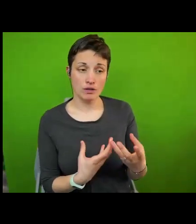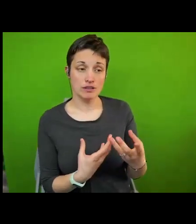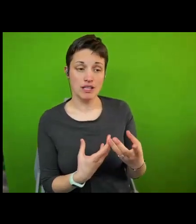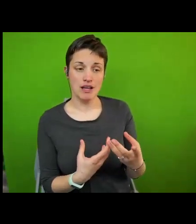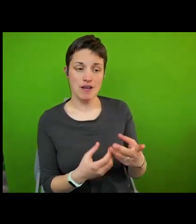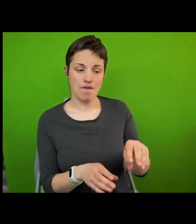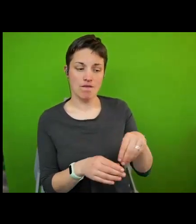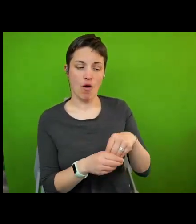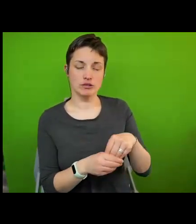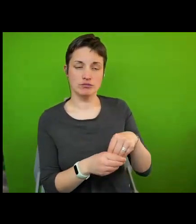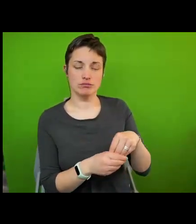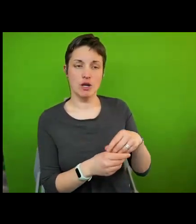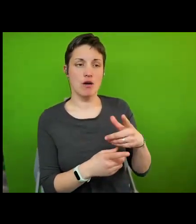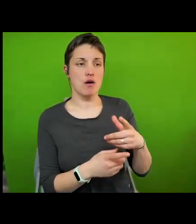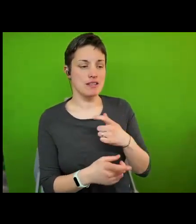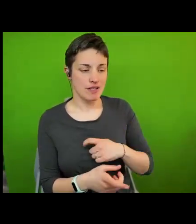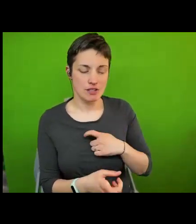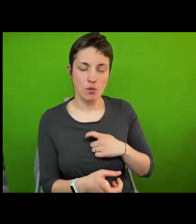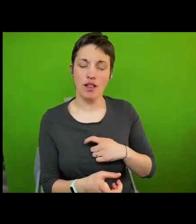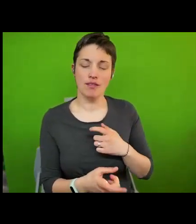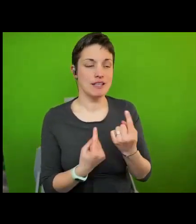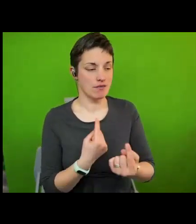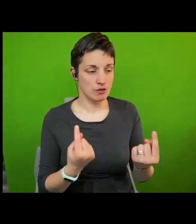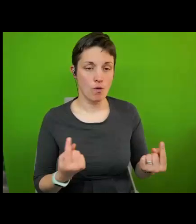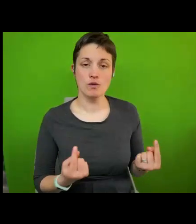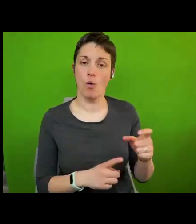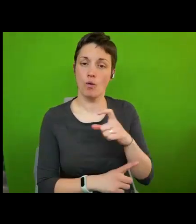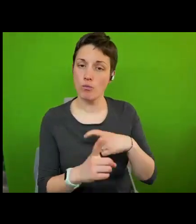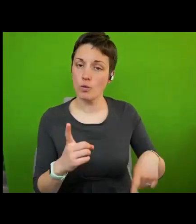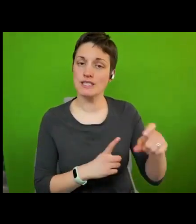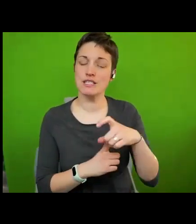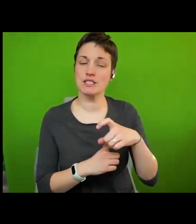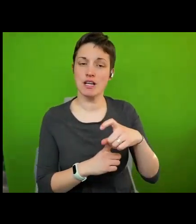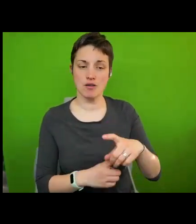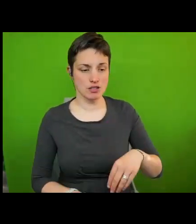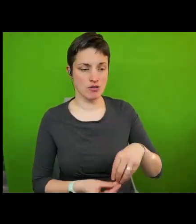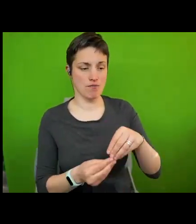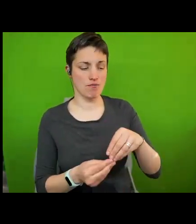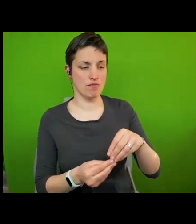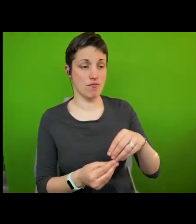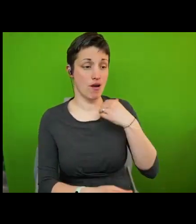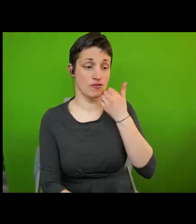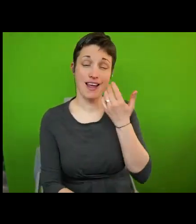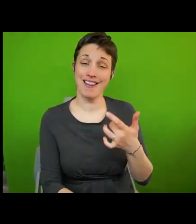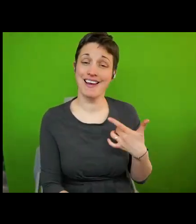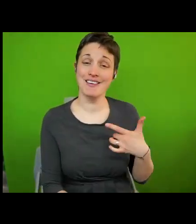empowered citizens and individuals shapes and affects everyday lives